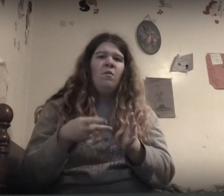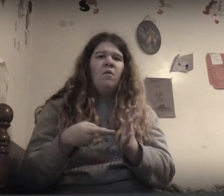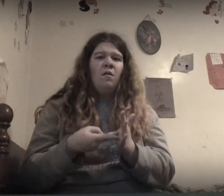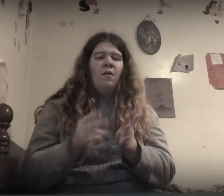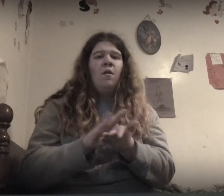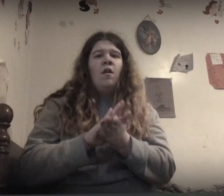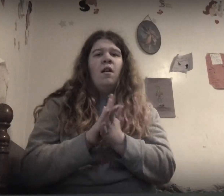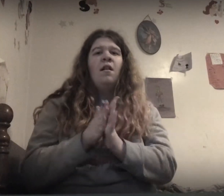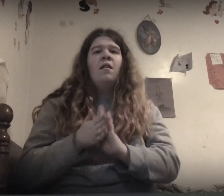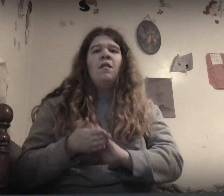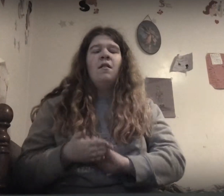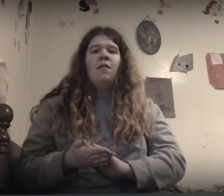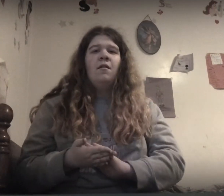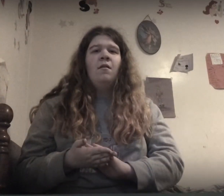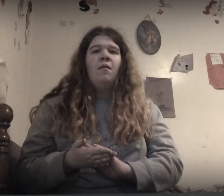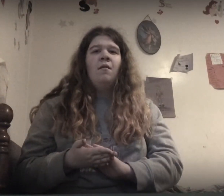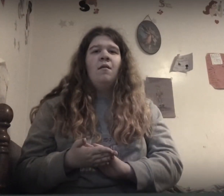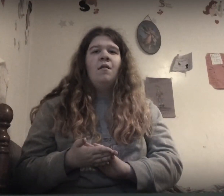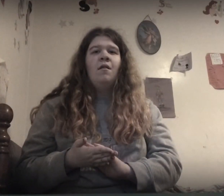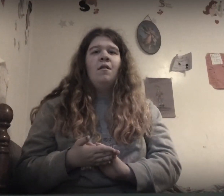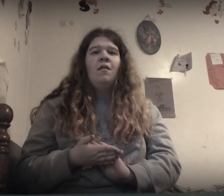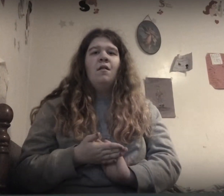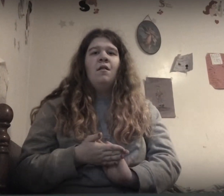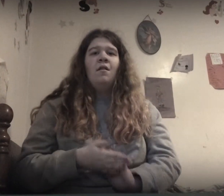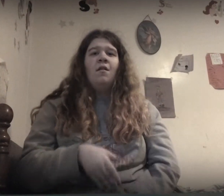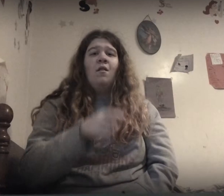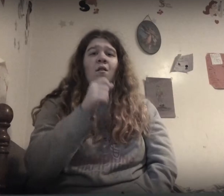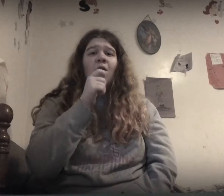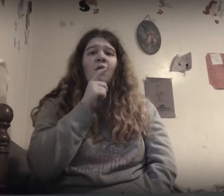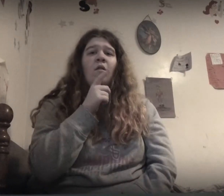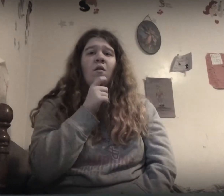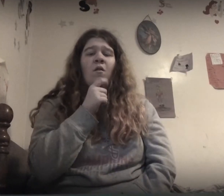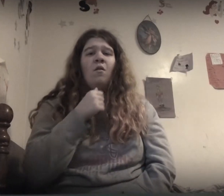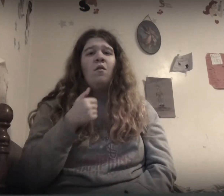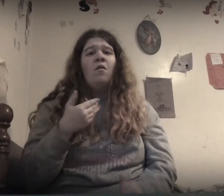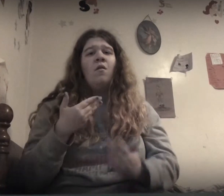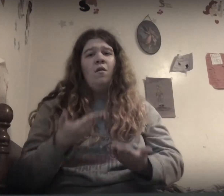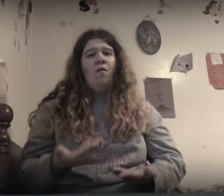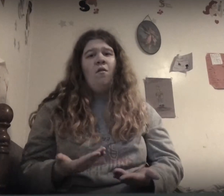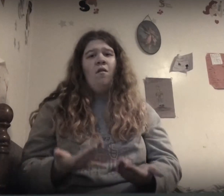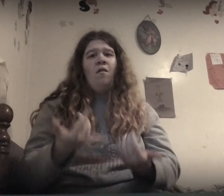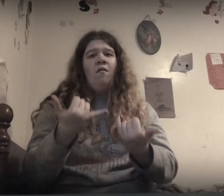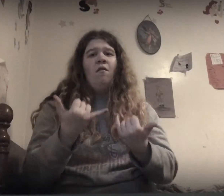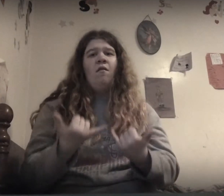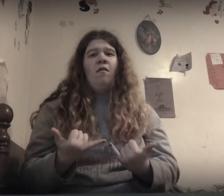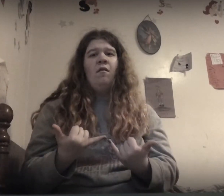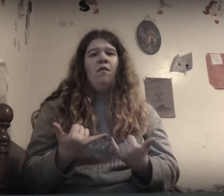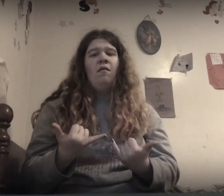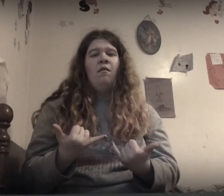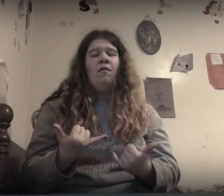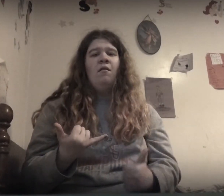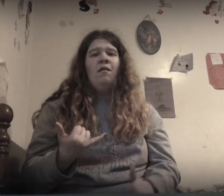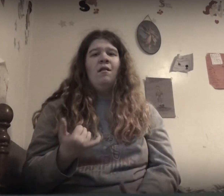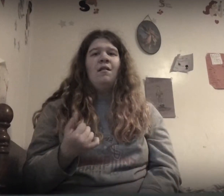were meant to be the way you are exactly